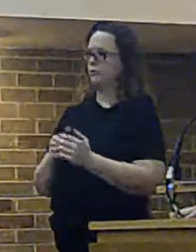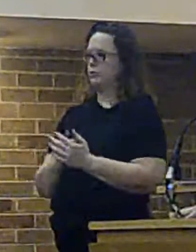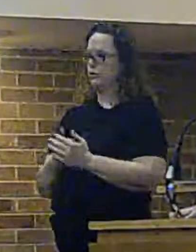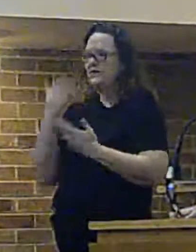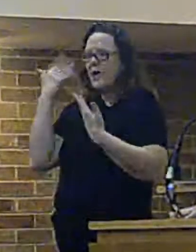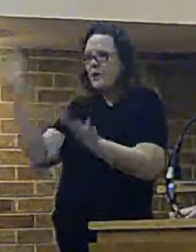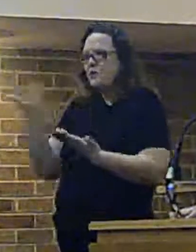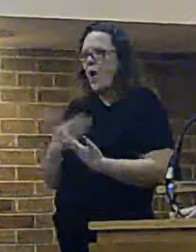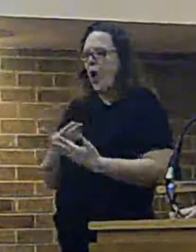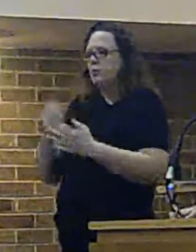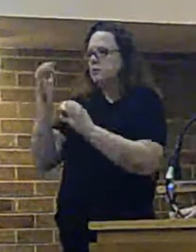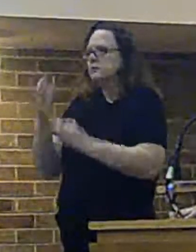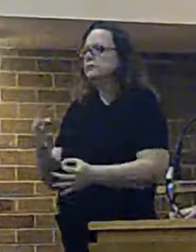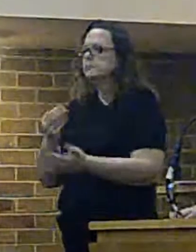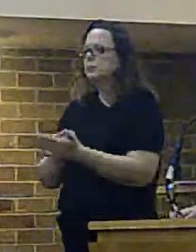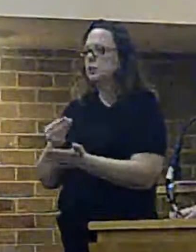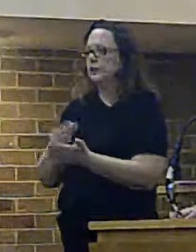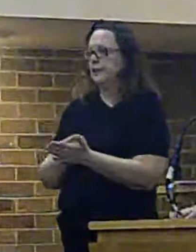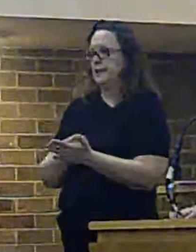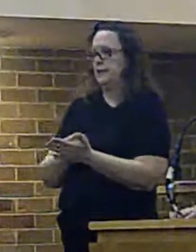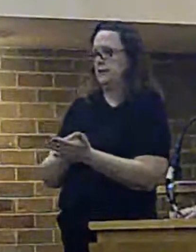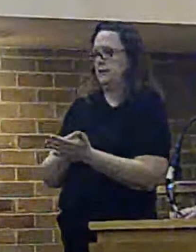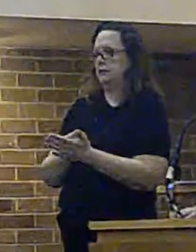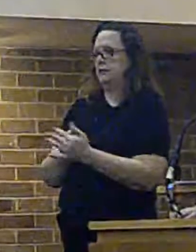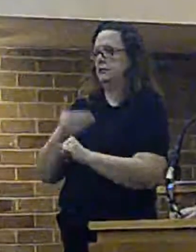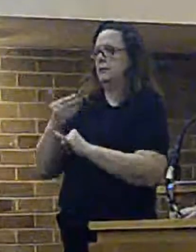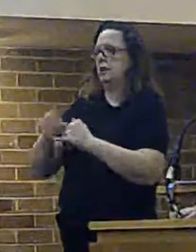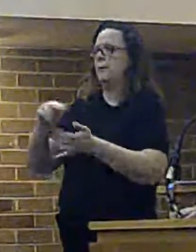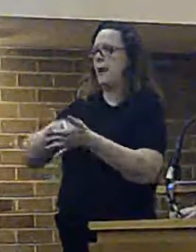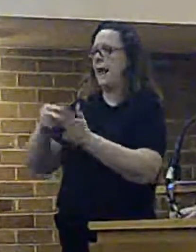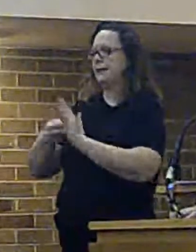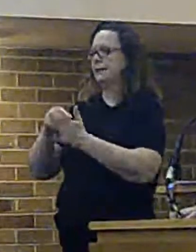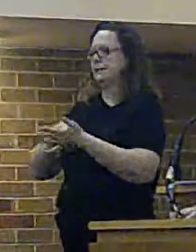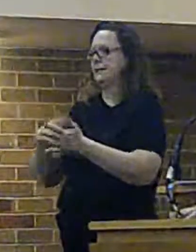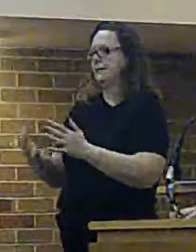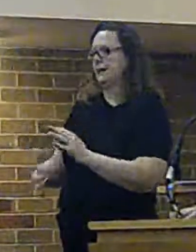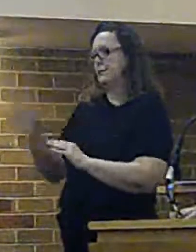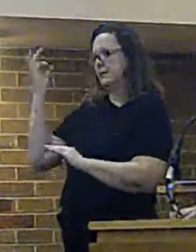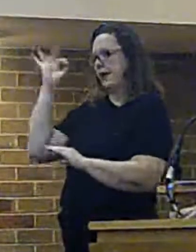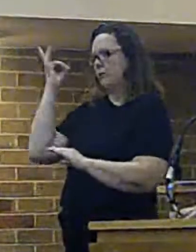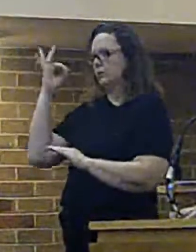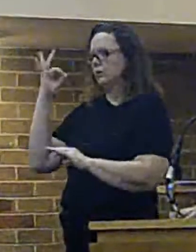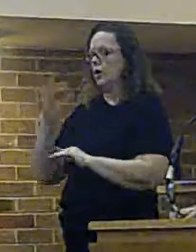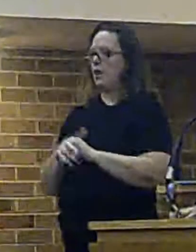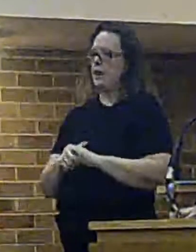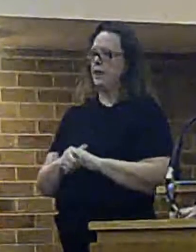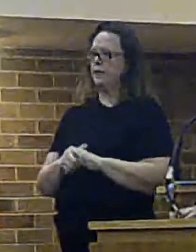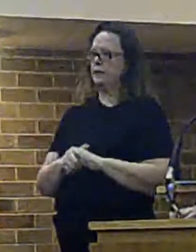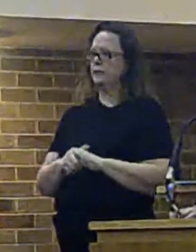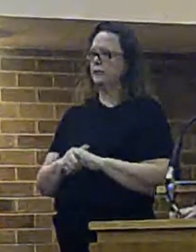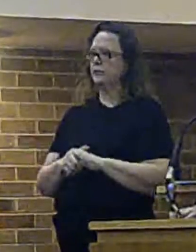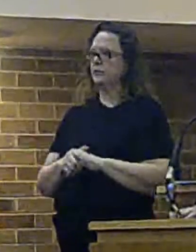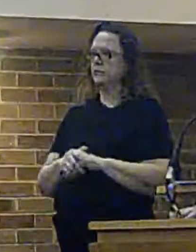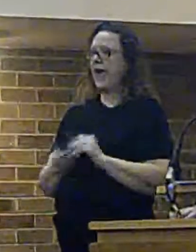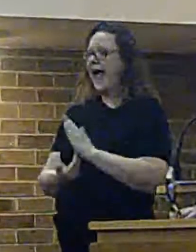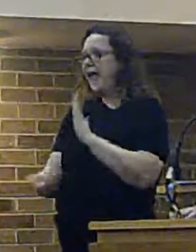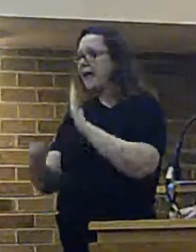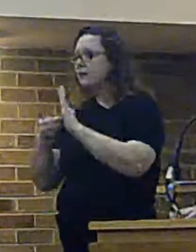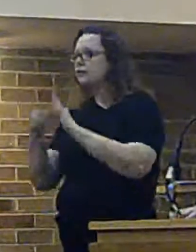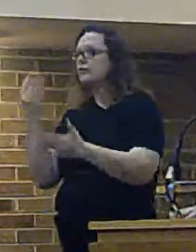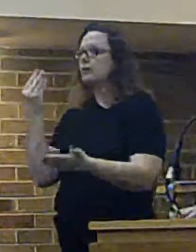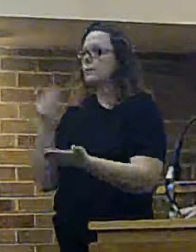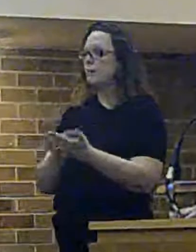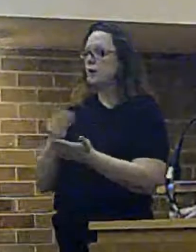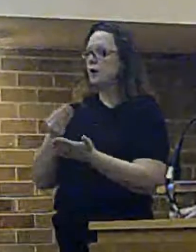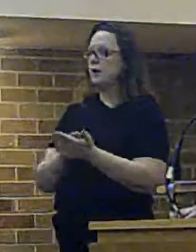are formalised and agreed by the authority. Any balance will be met from the capital reserve which means that